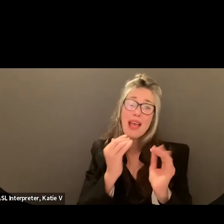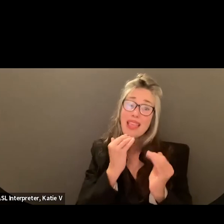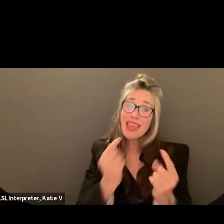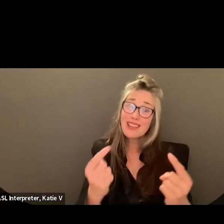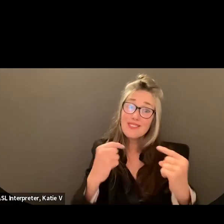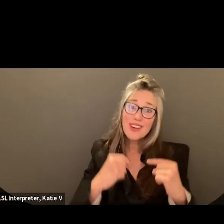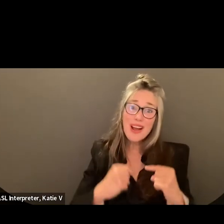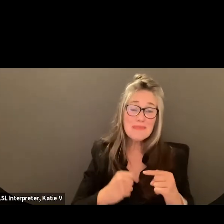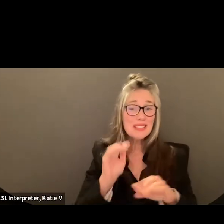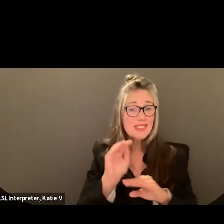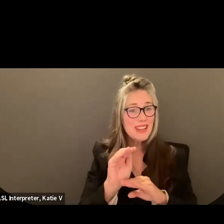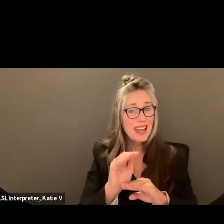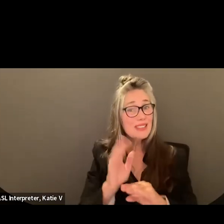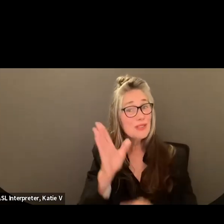coming to listen, be a part of our board.